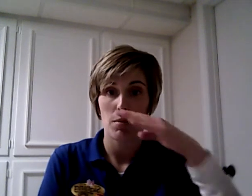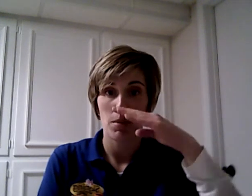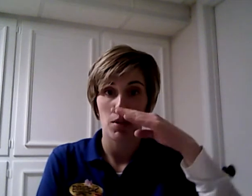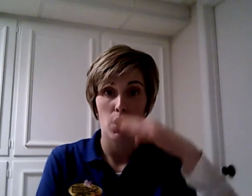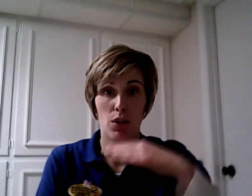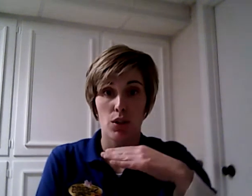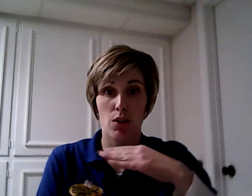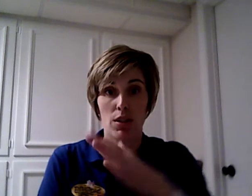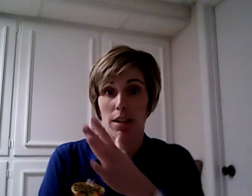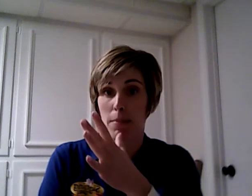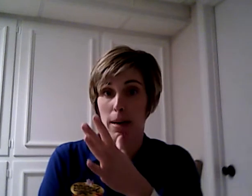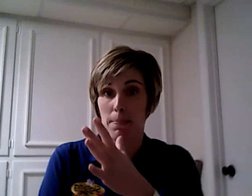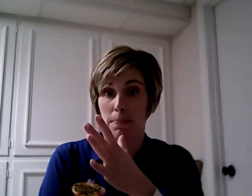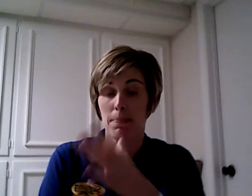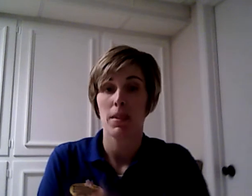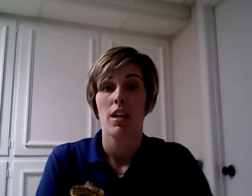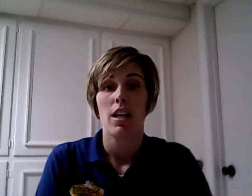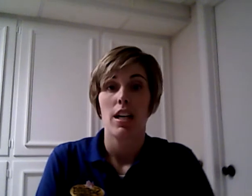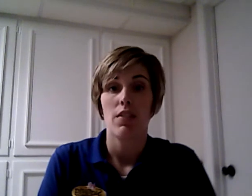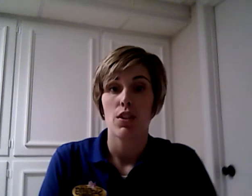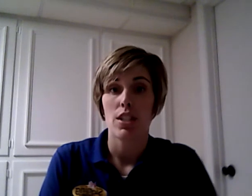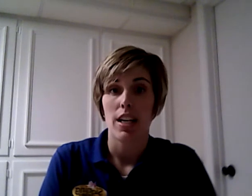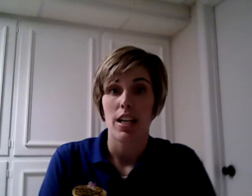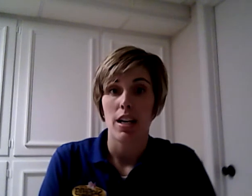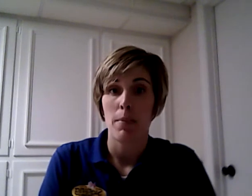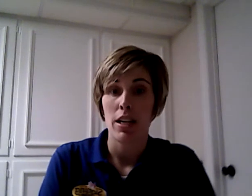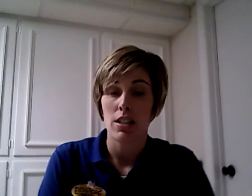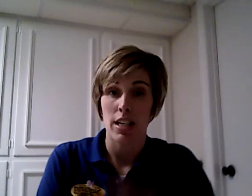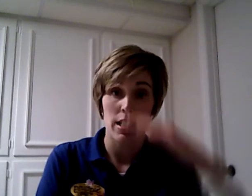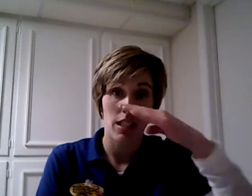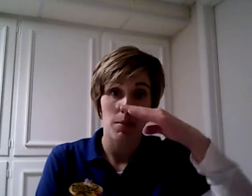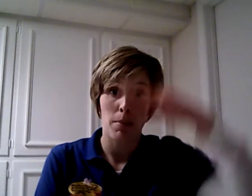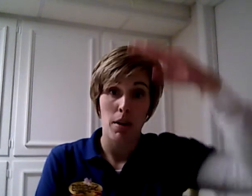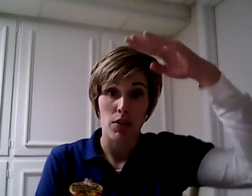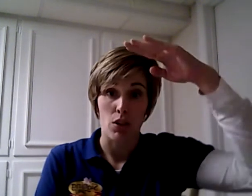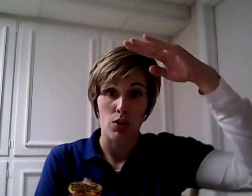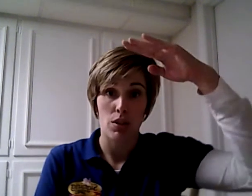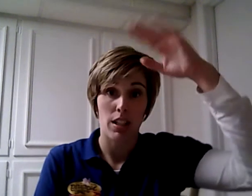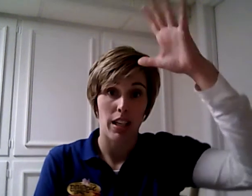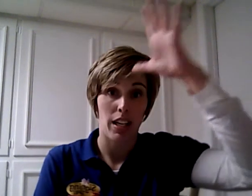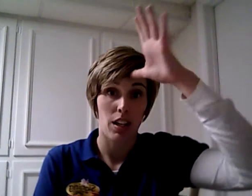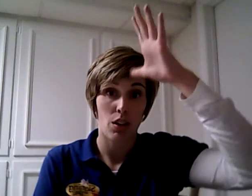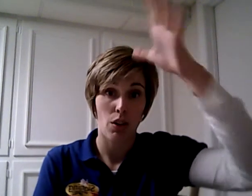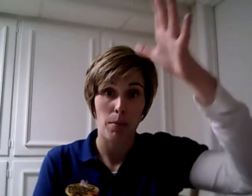to be below your nose, like mom. And if you're signing a male sign, it's going to be above your nose, like grandpa.